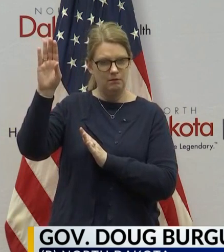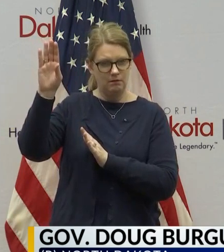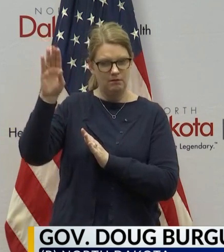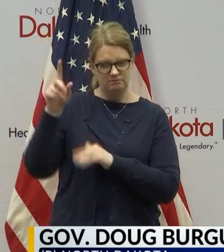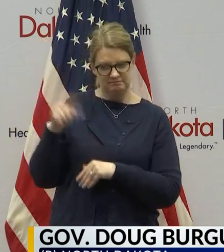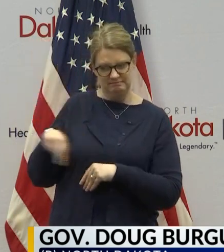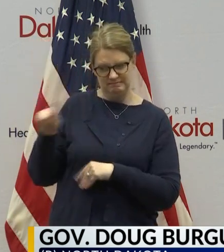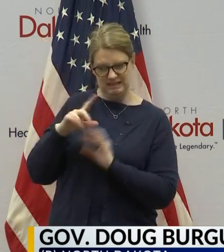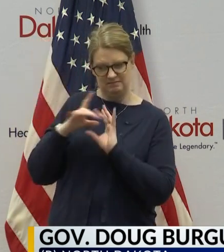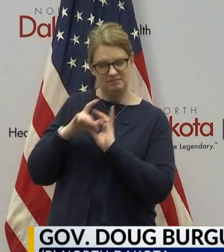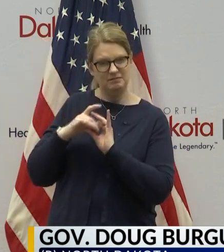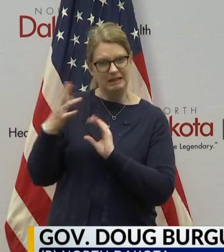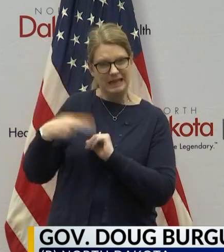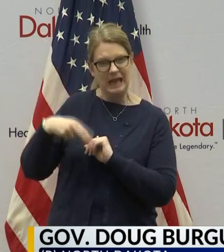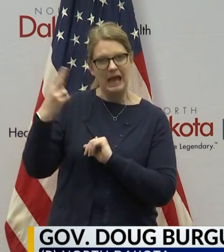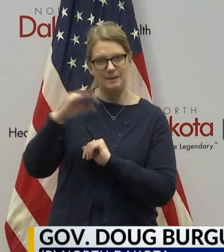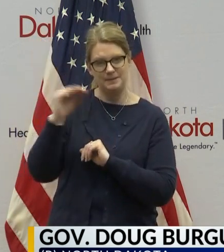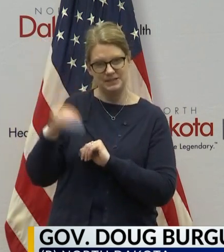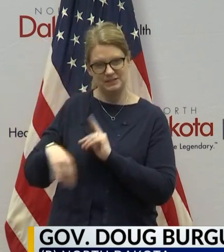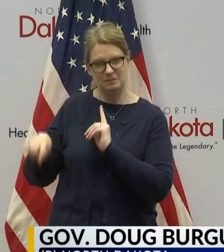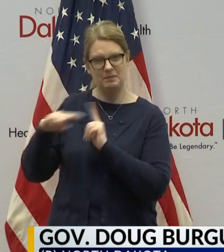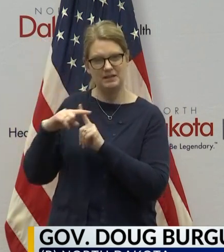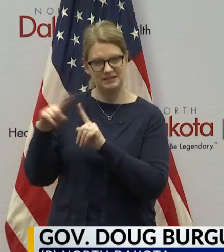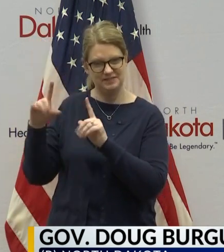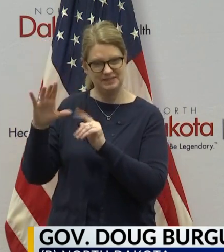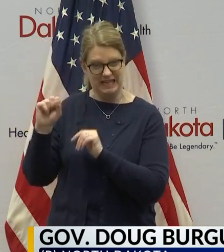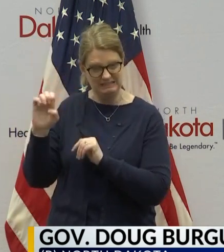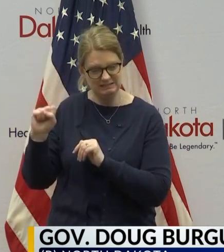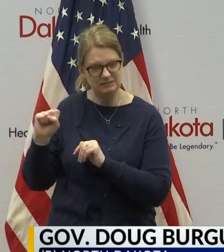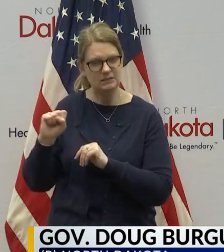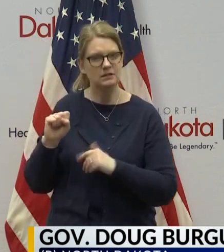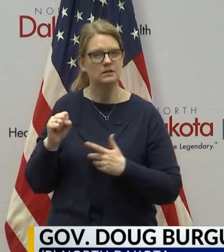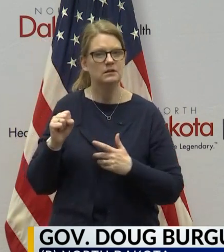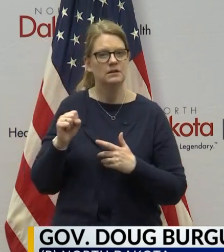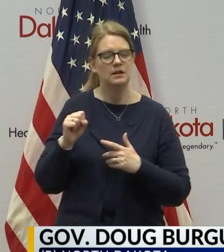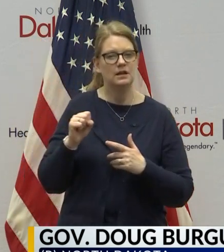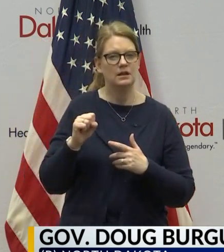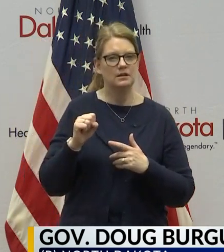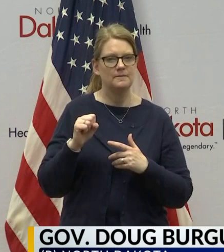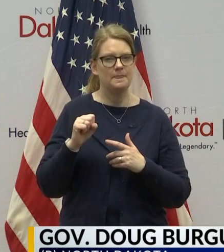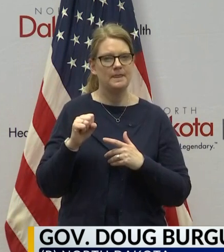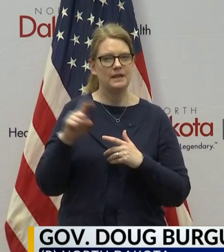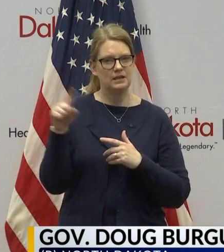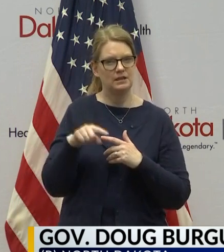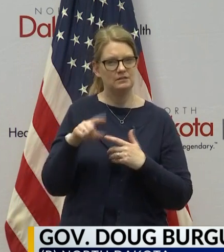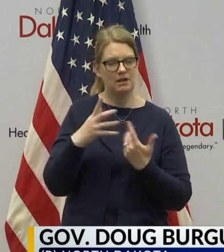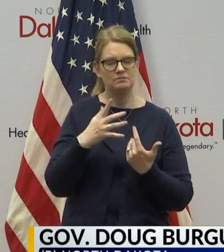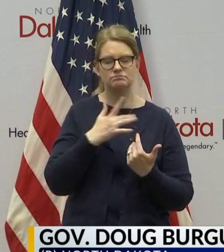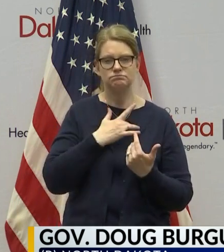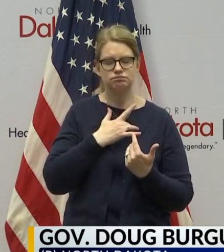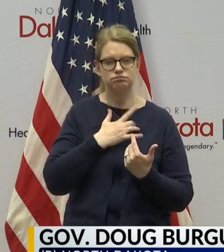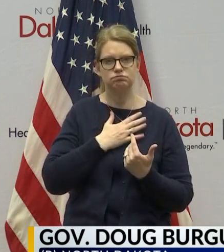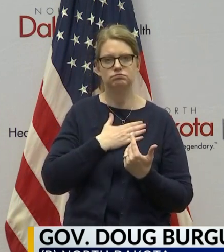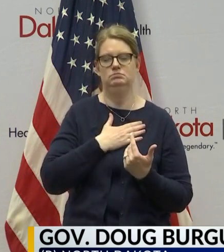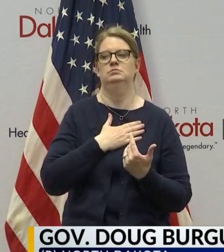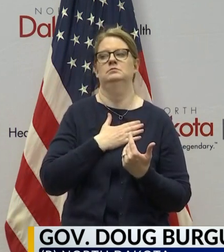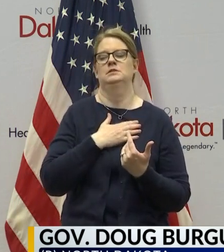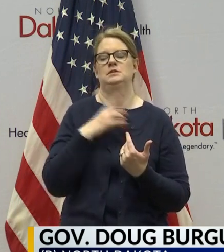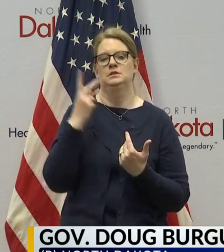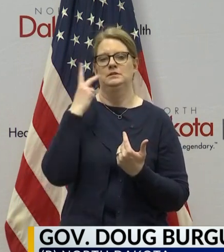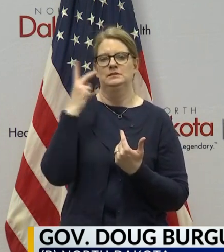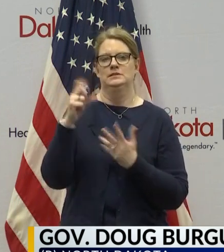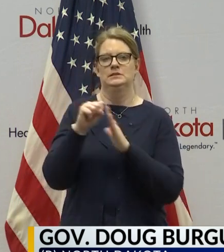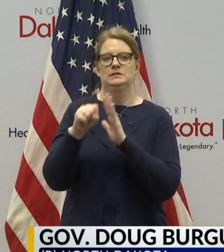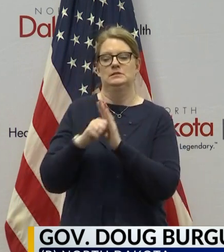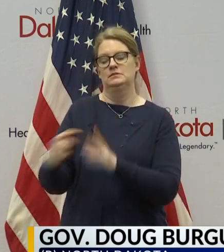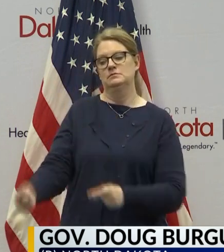a high percentage of positives. In the case of the states that we all, our hearts go out to those states that are dealing with this right